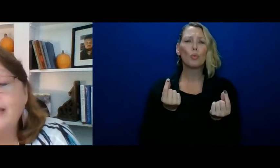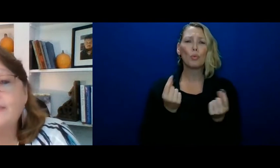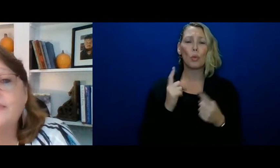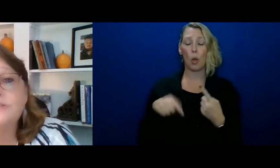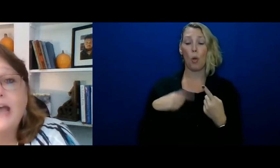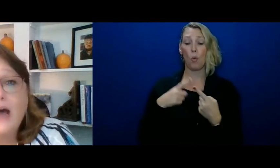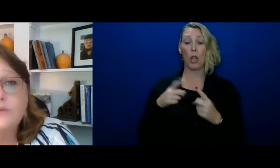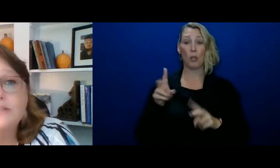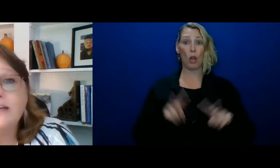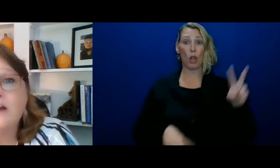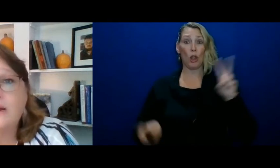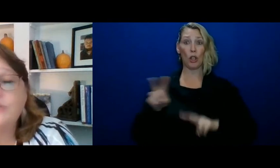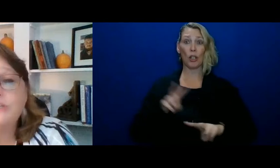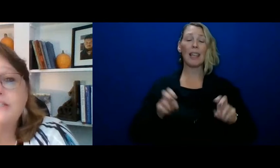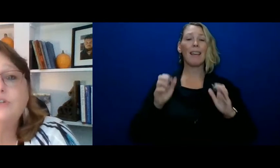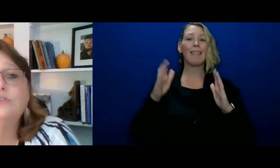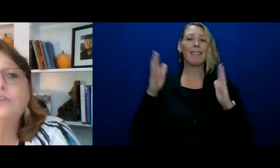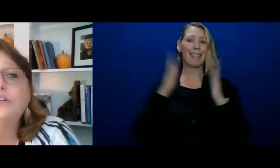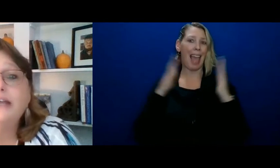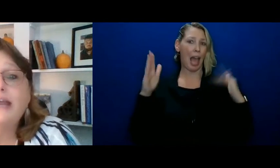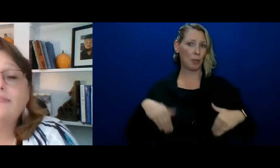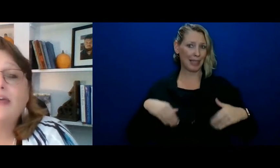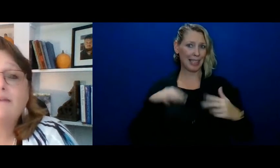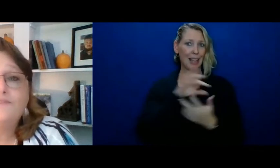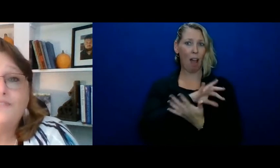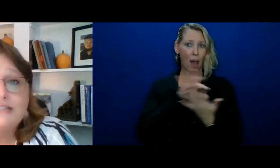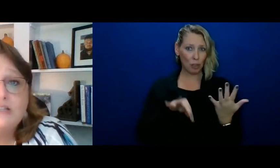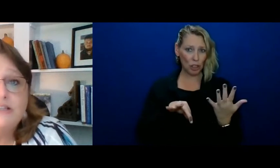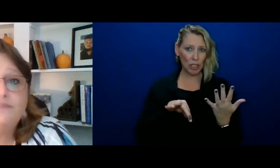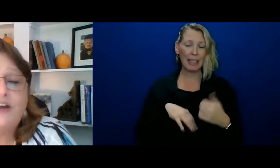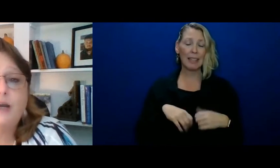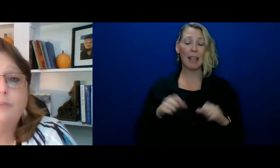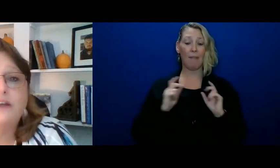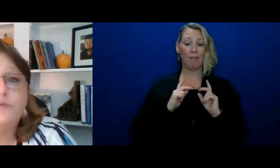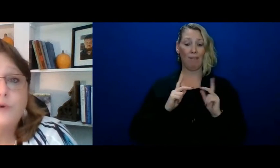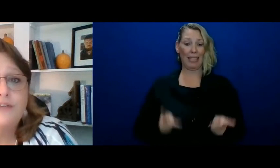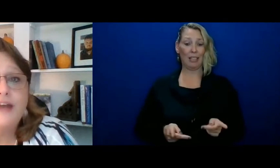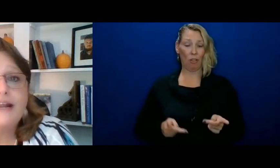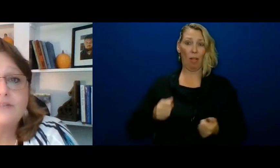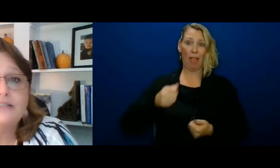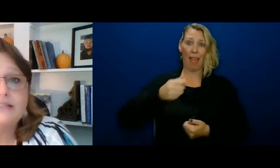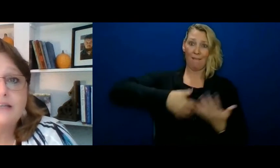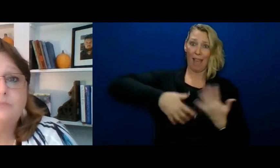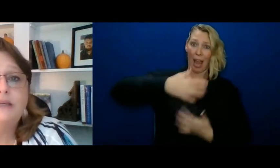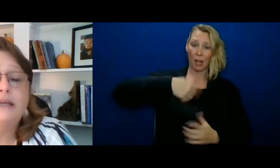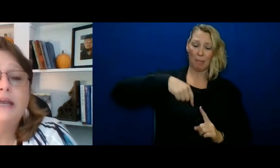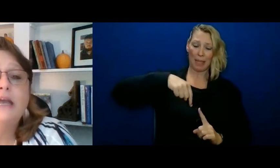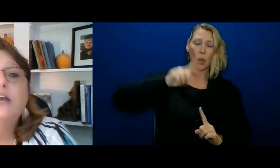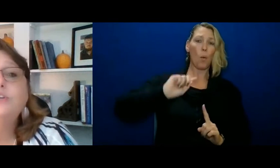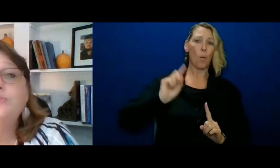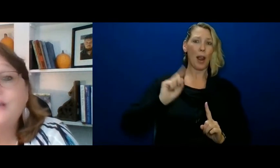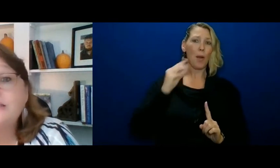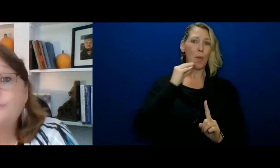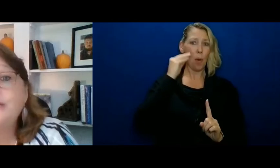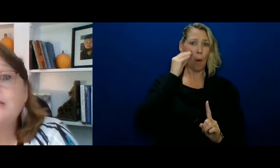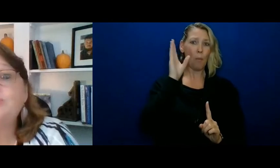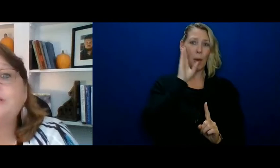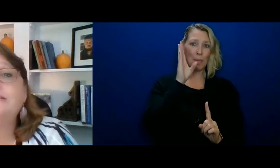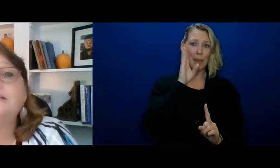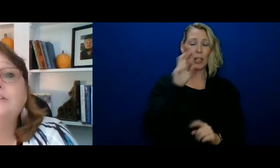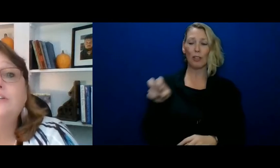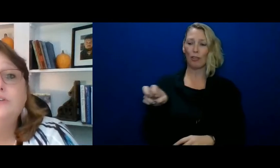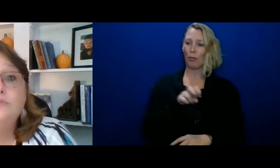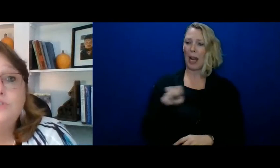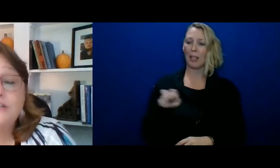looking at those housing options and you're looking at that physical environment of where that house is going to be, transportation